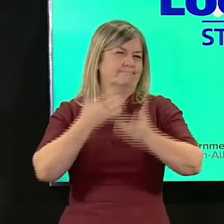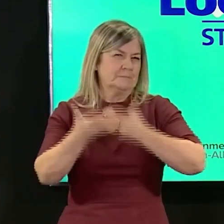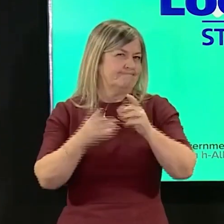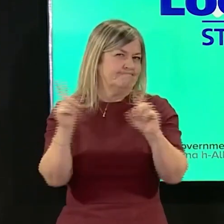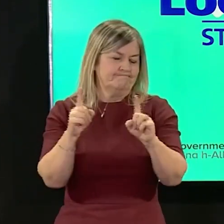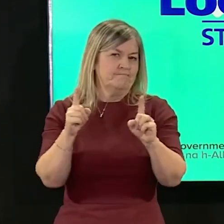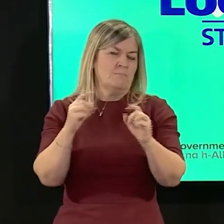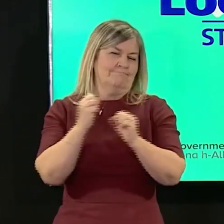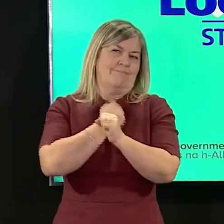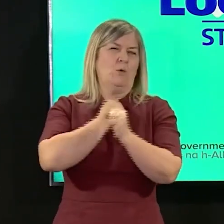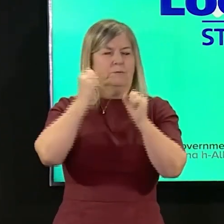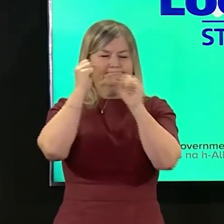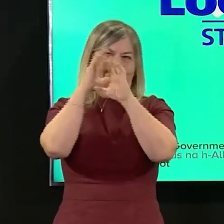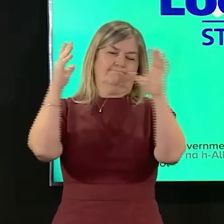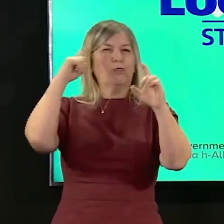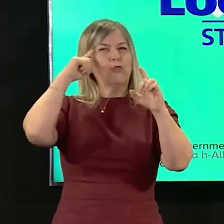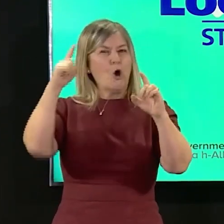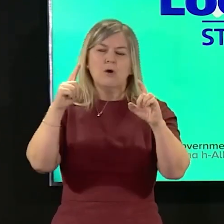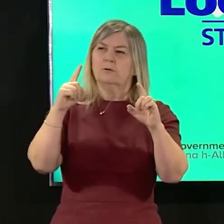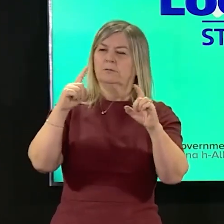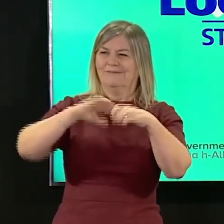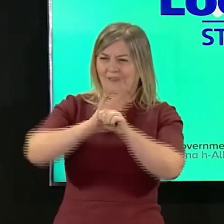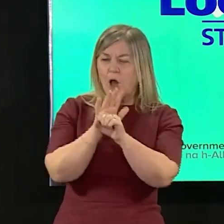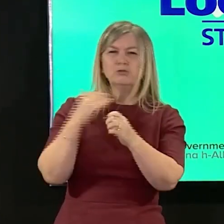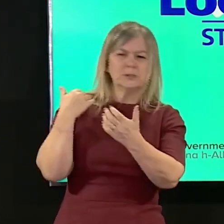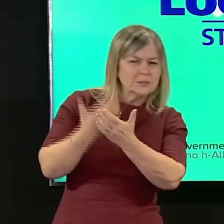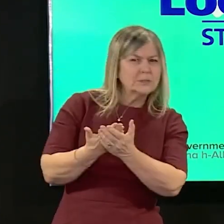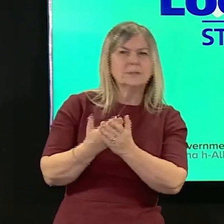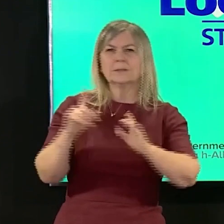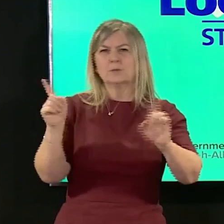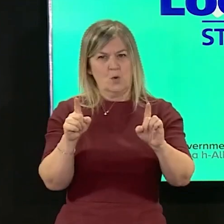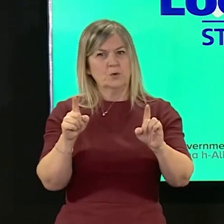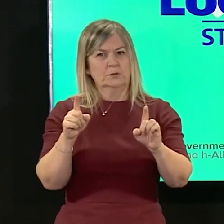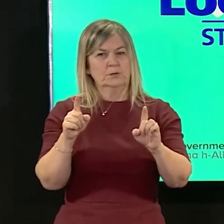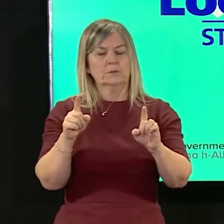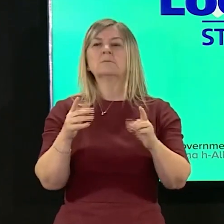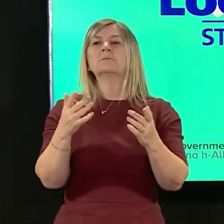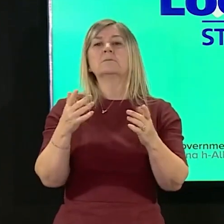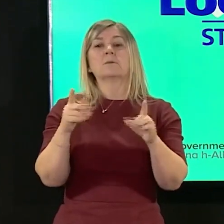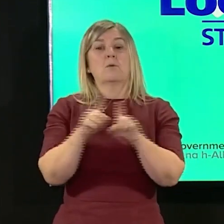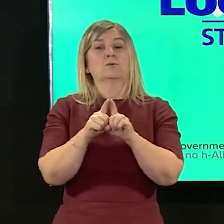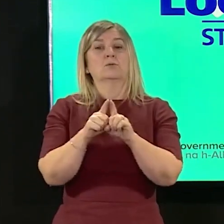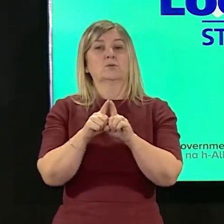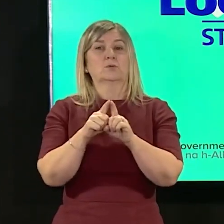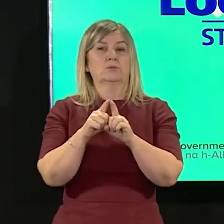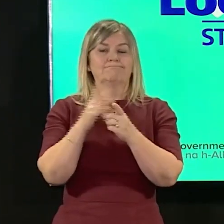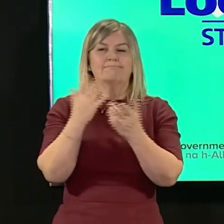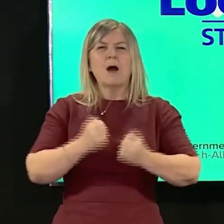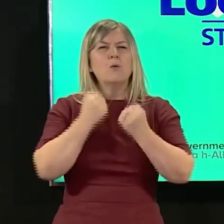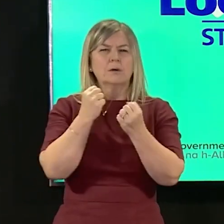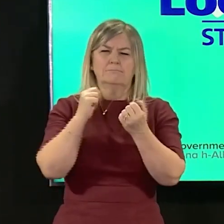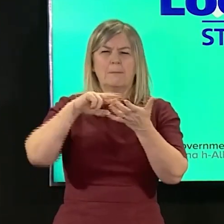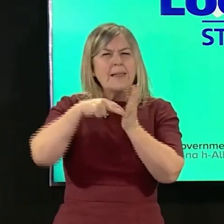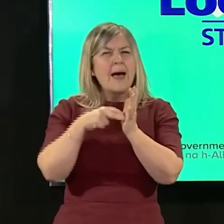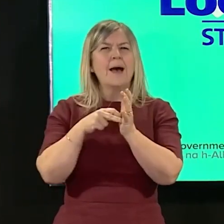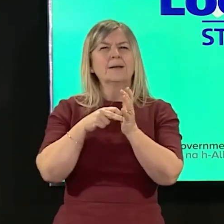thinking on the overall state of the pandemic and it will provide details of the revised strategic framework document that we